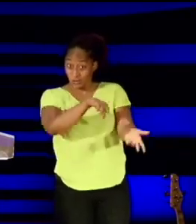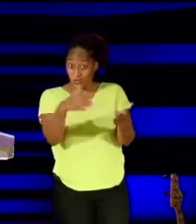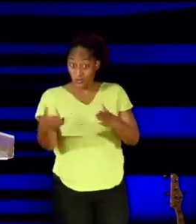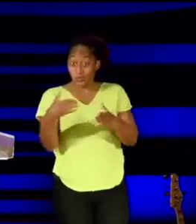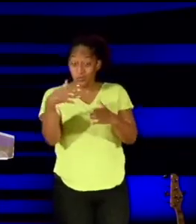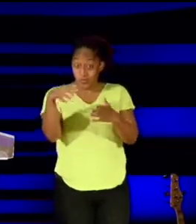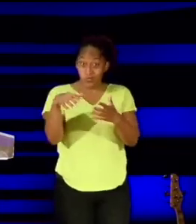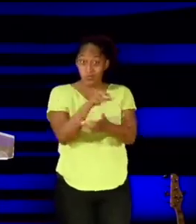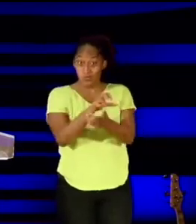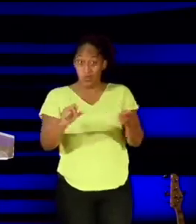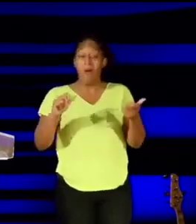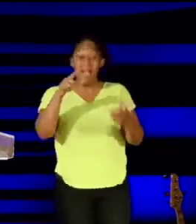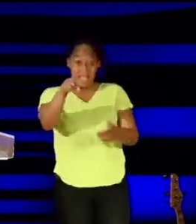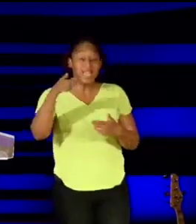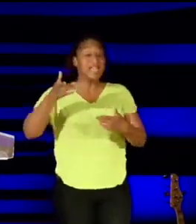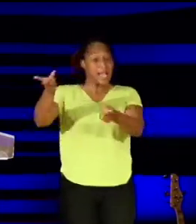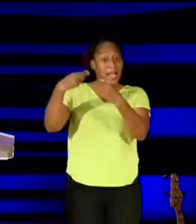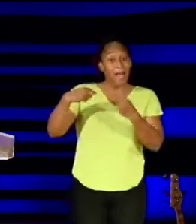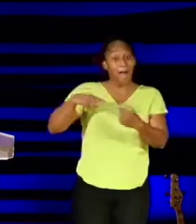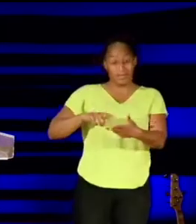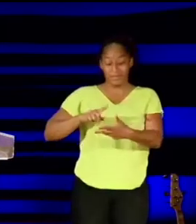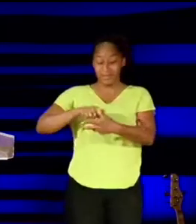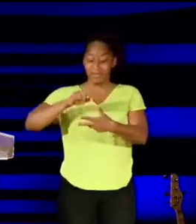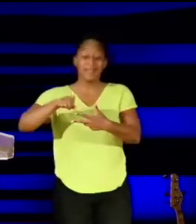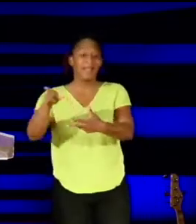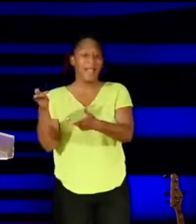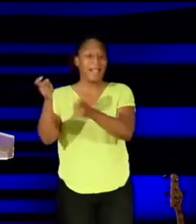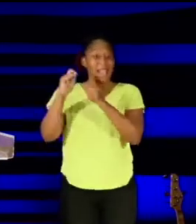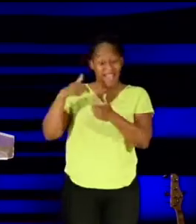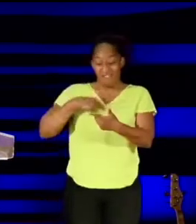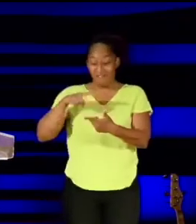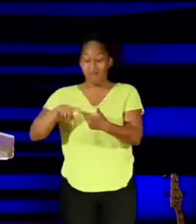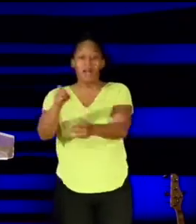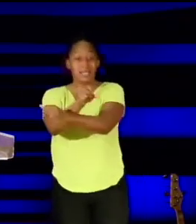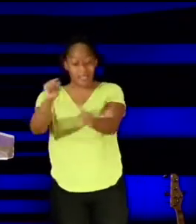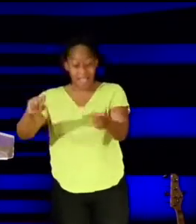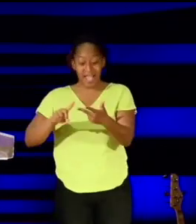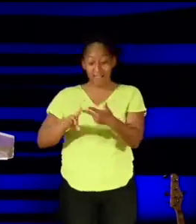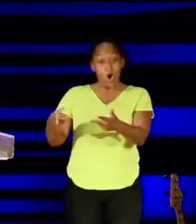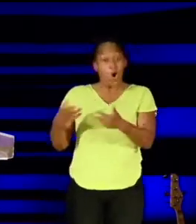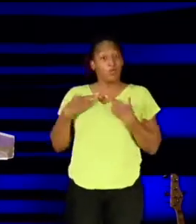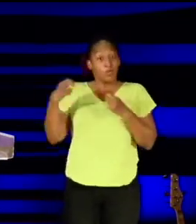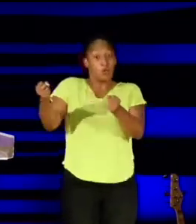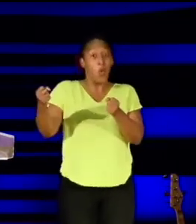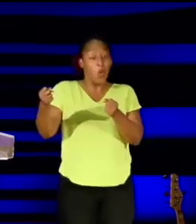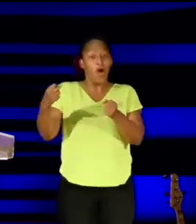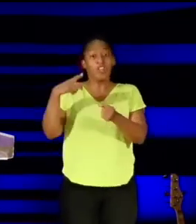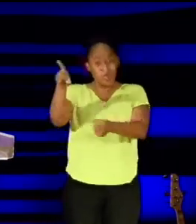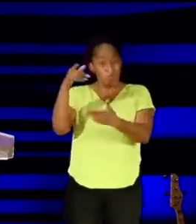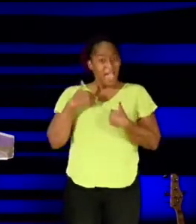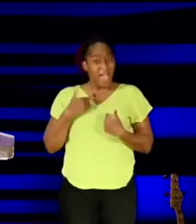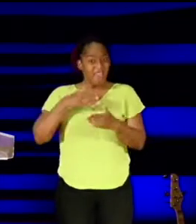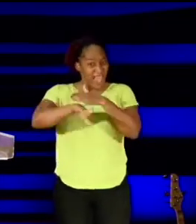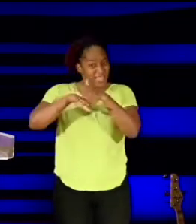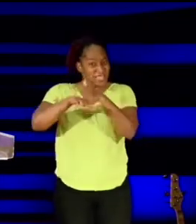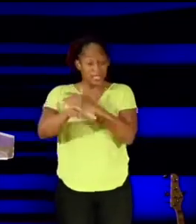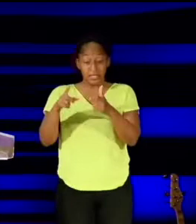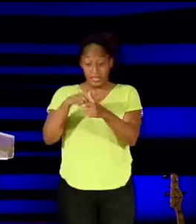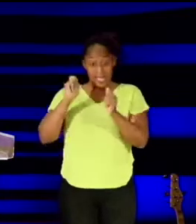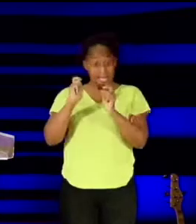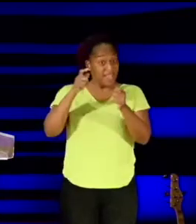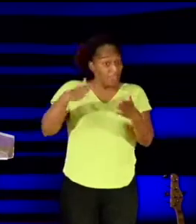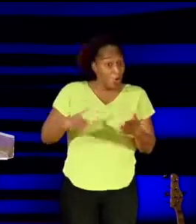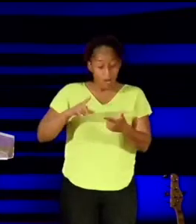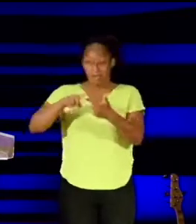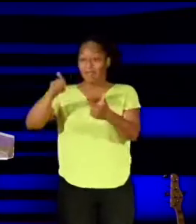comes to give, to save, and restore. Yes, we have access to a giver, a saver, and a restorer. So